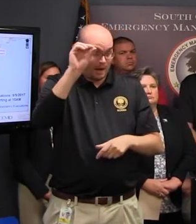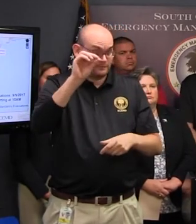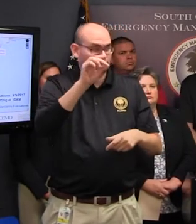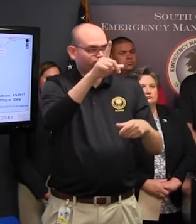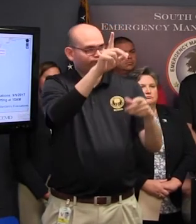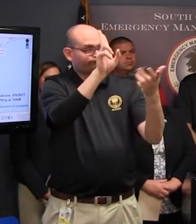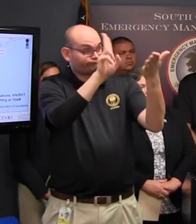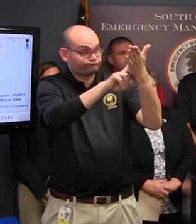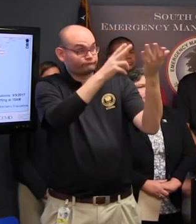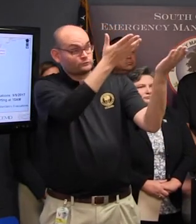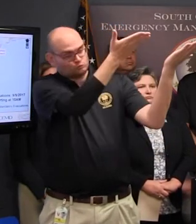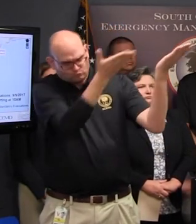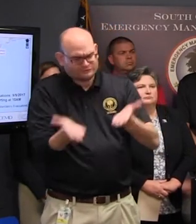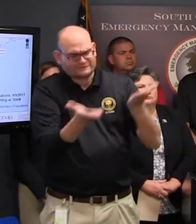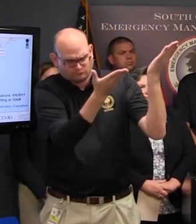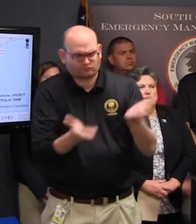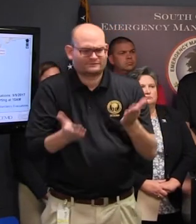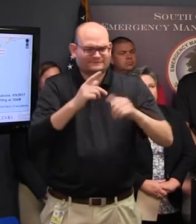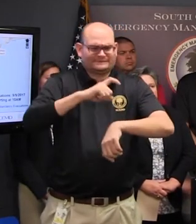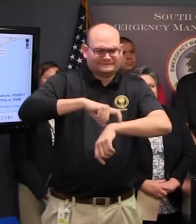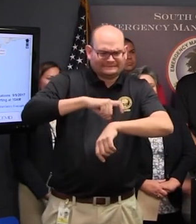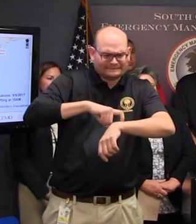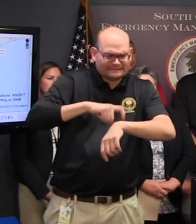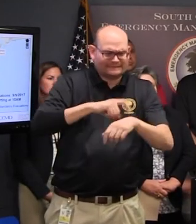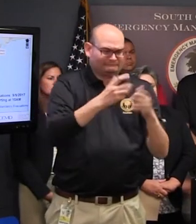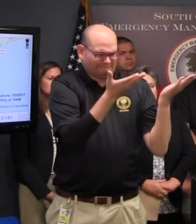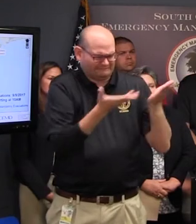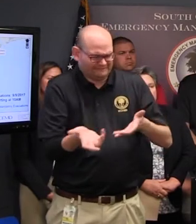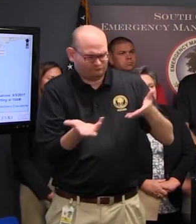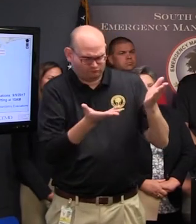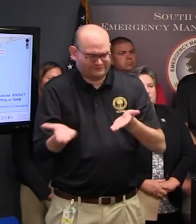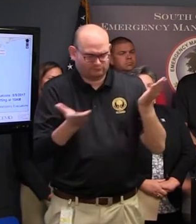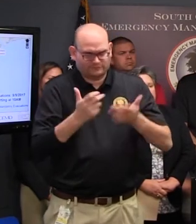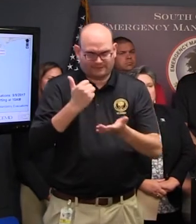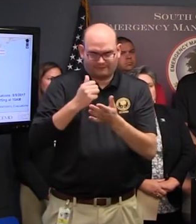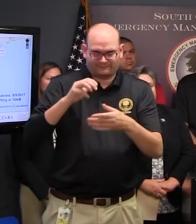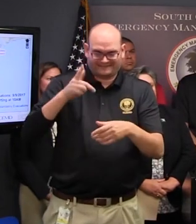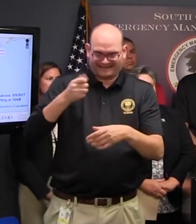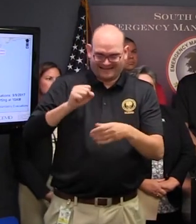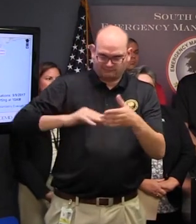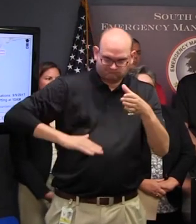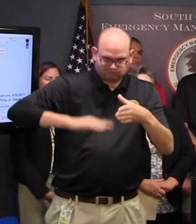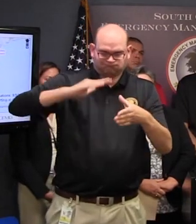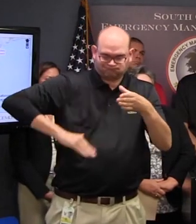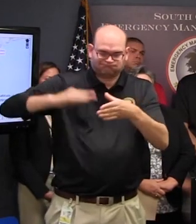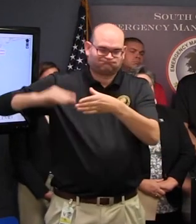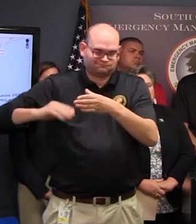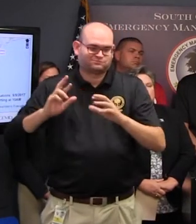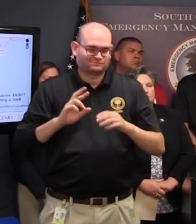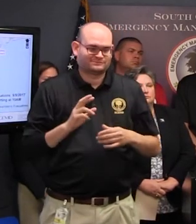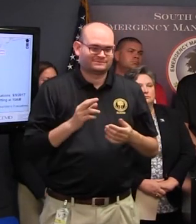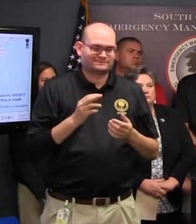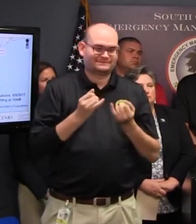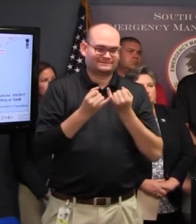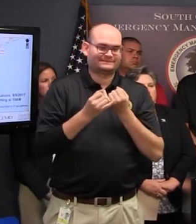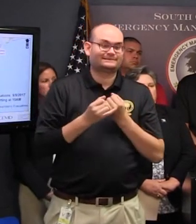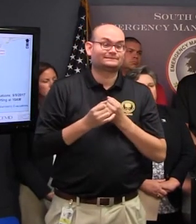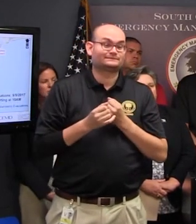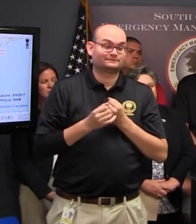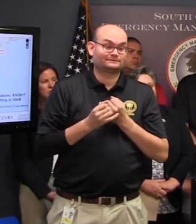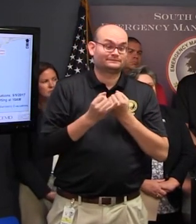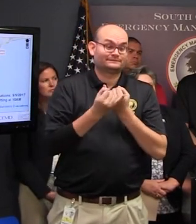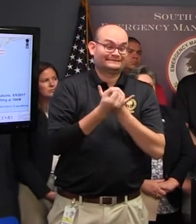but the independent non-branded stations get their gas in a more irregular way